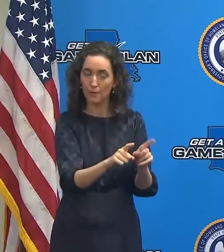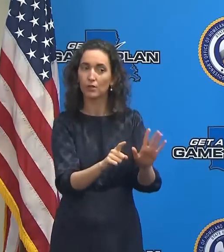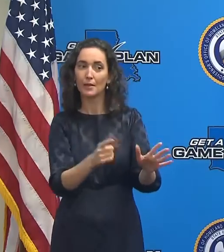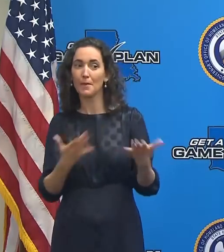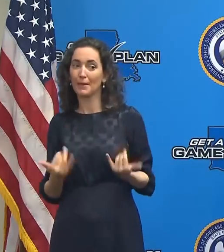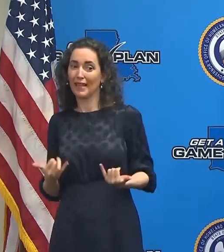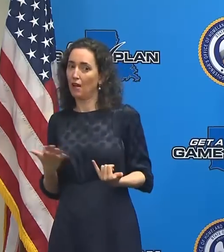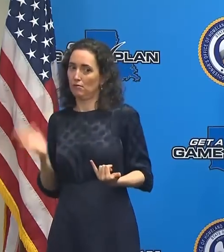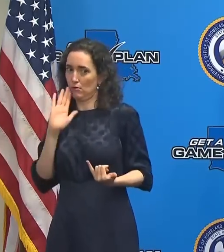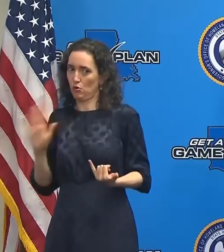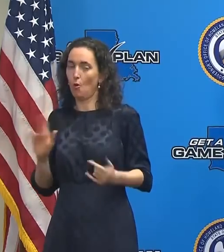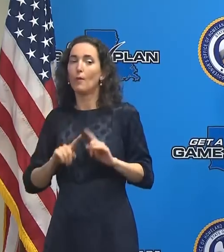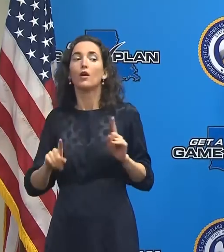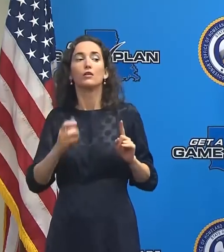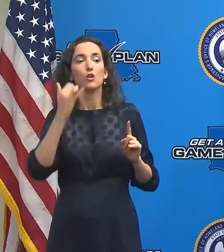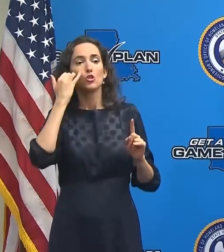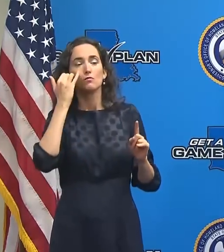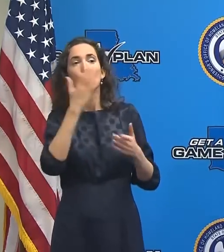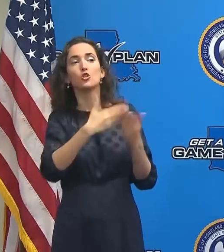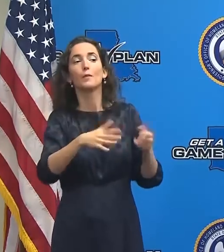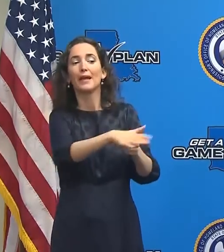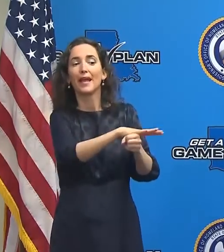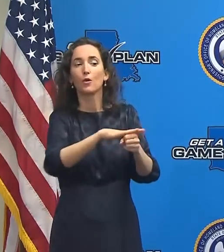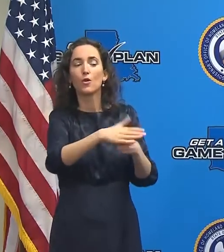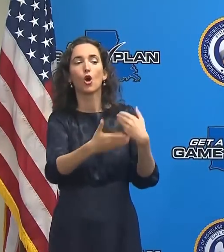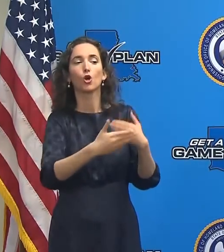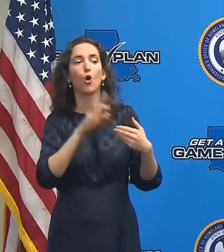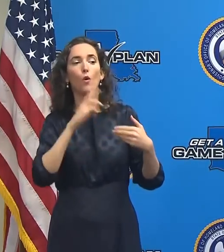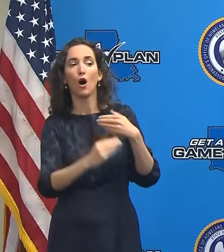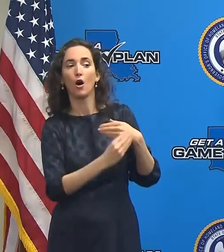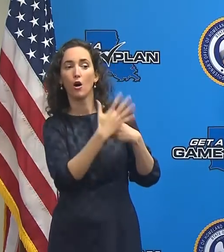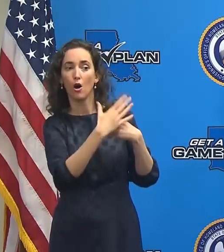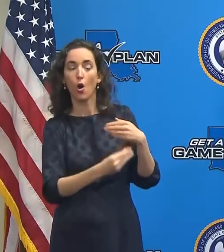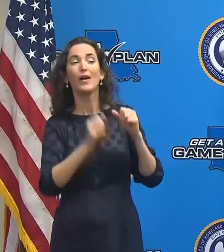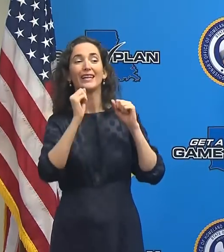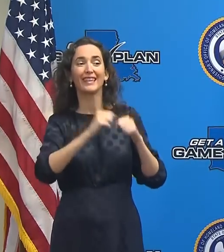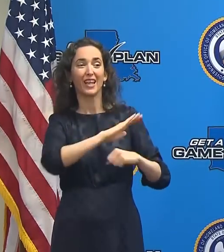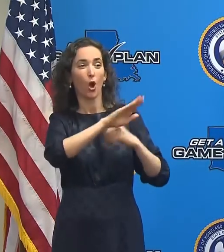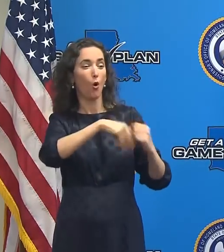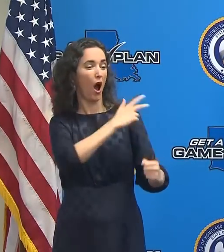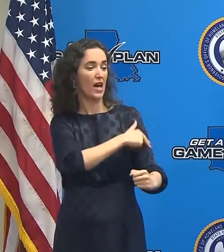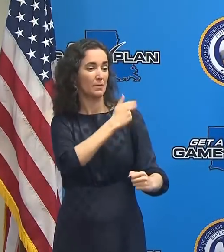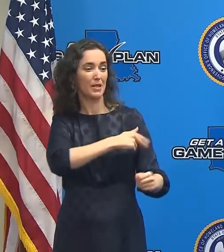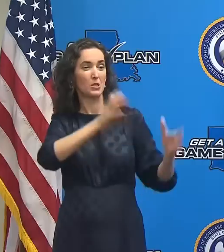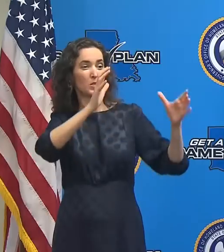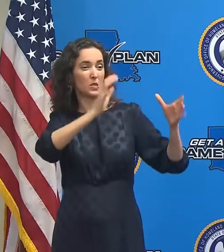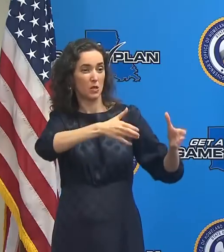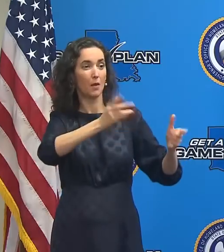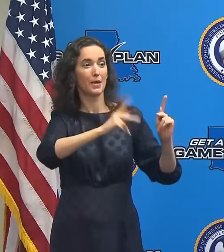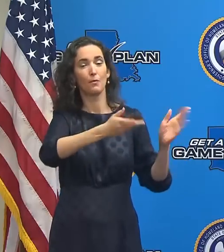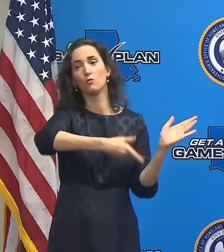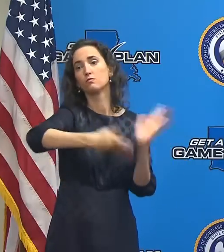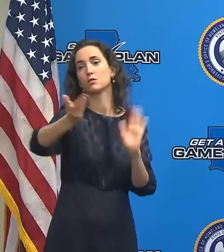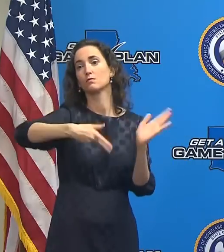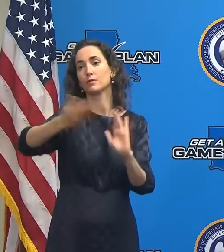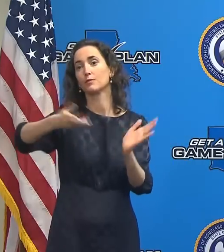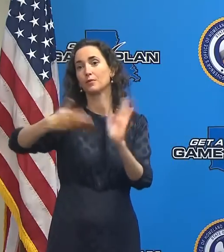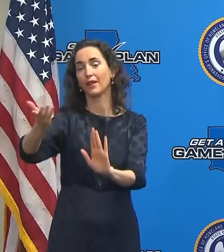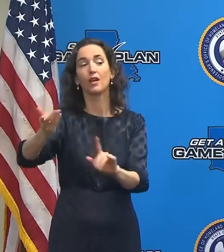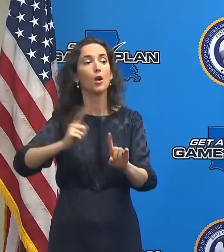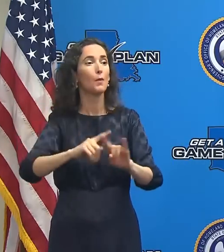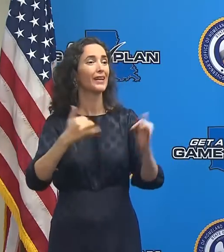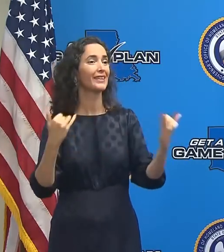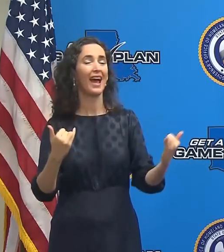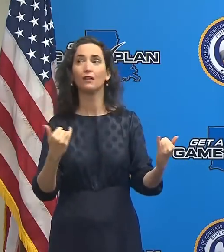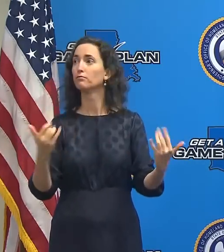hospitals in certain coastal areas. That is impossible. We don't have any place to bring those patients, not in state,